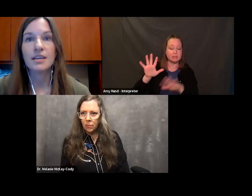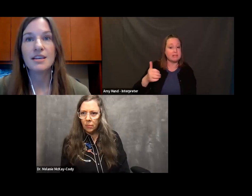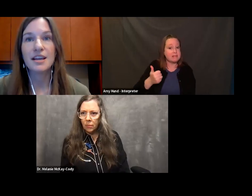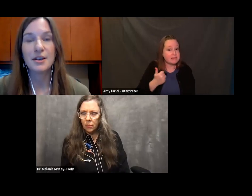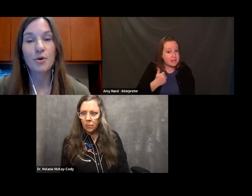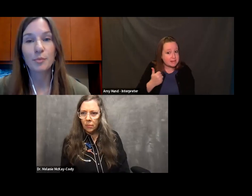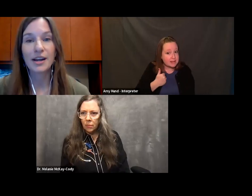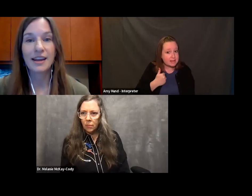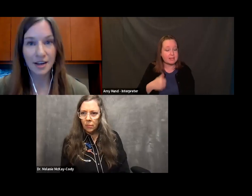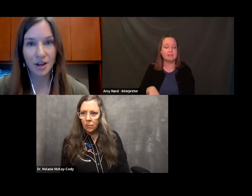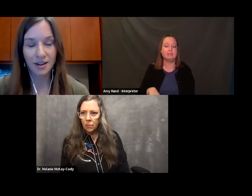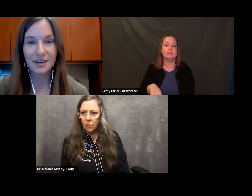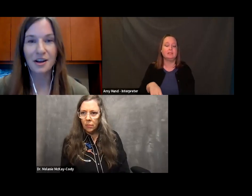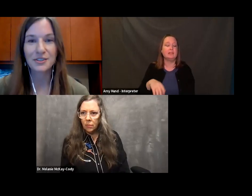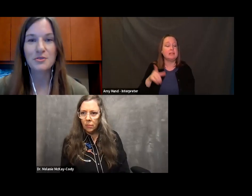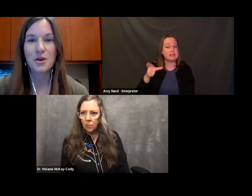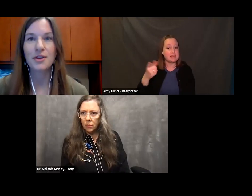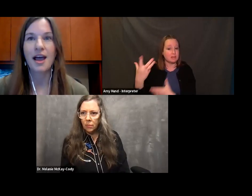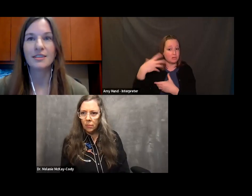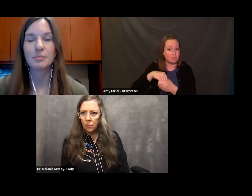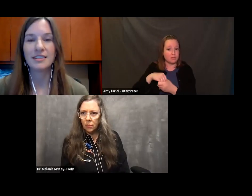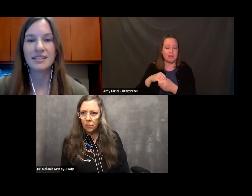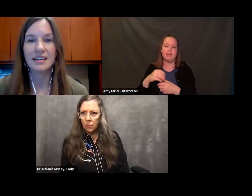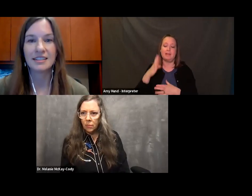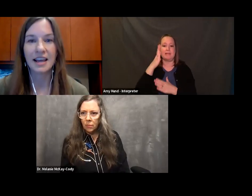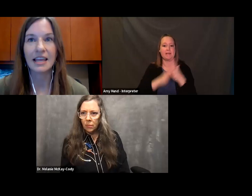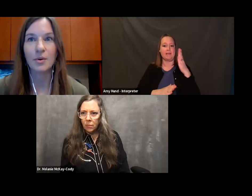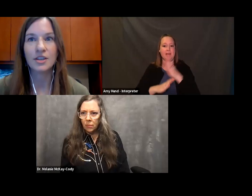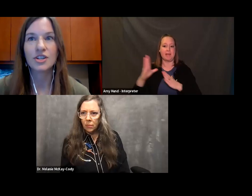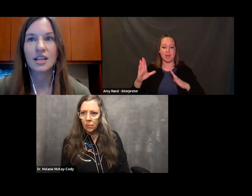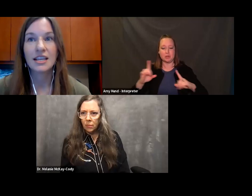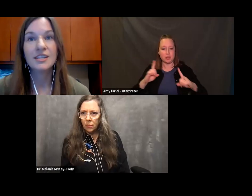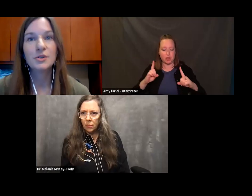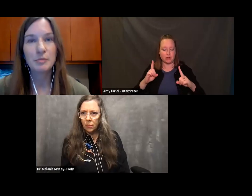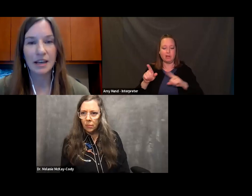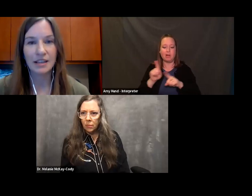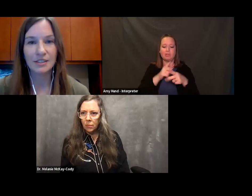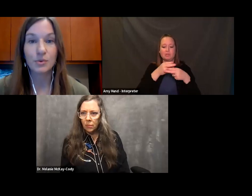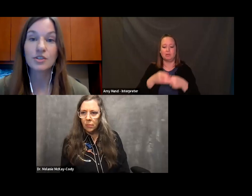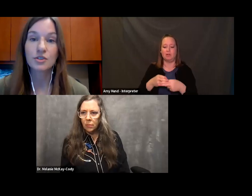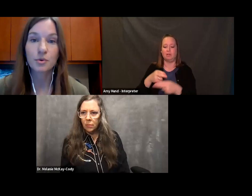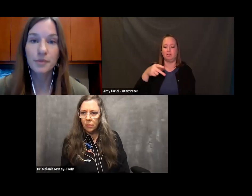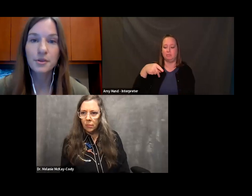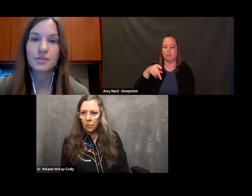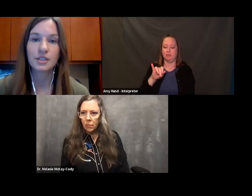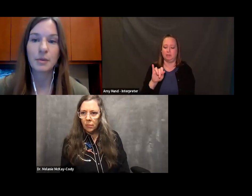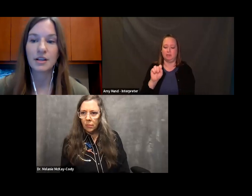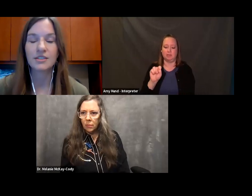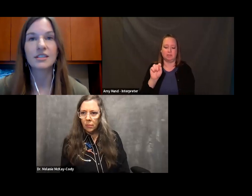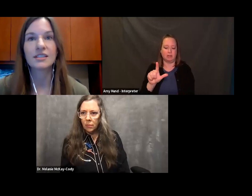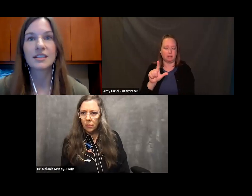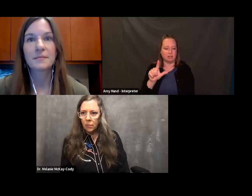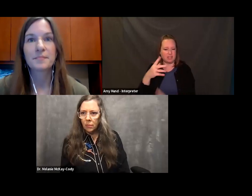He incorporated hand talk, also known as Plains Indian Sign Language, into his paintings, which reveal those